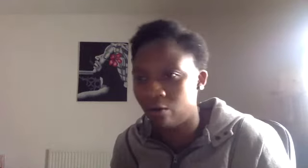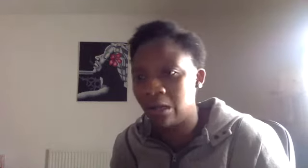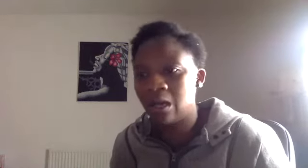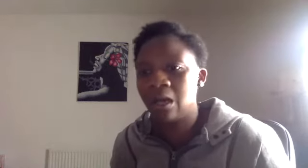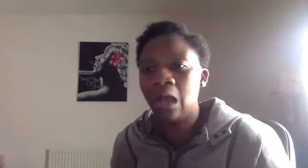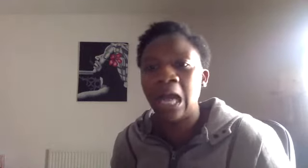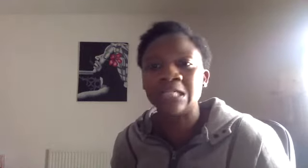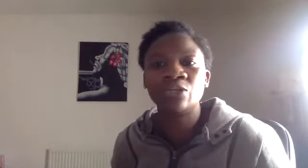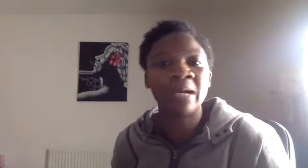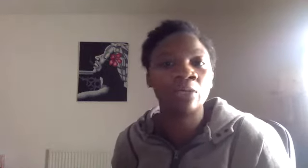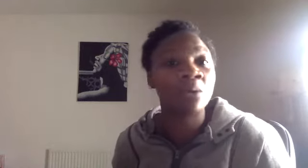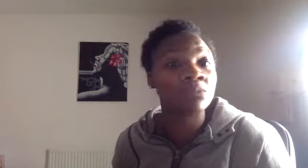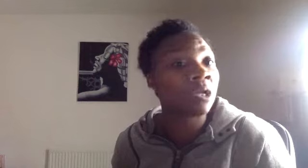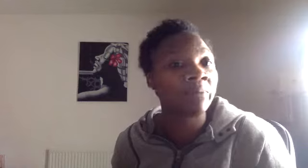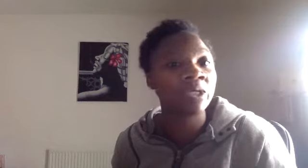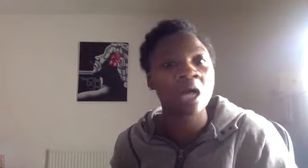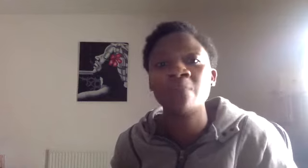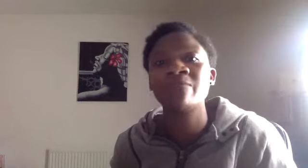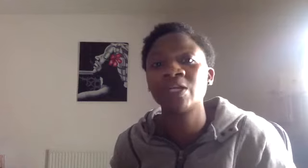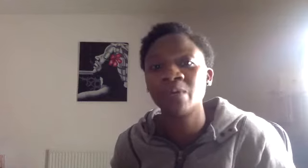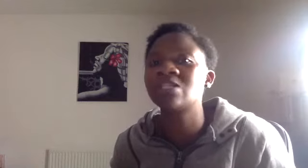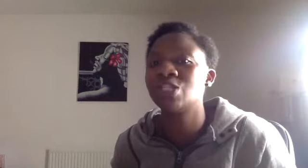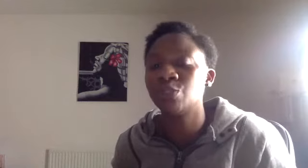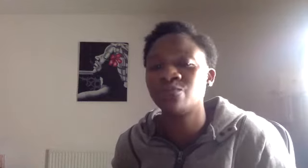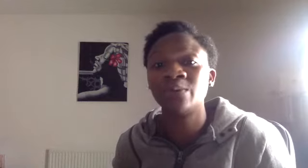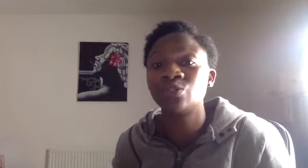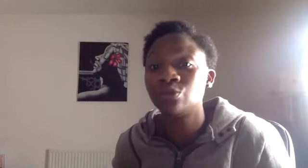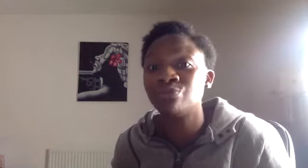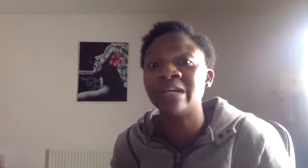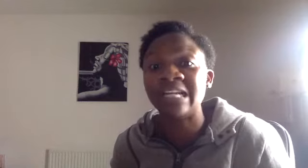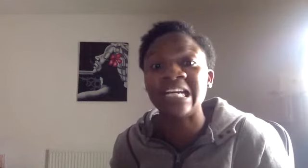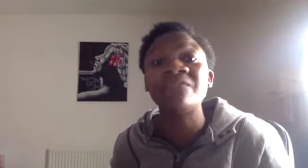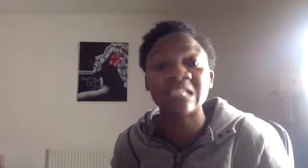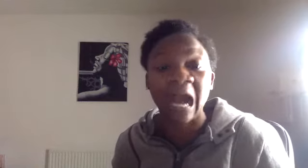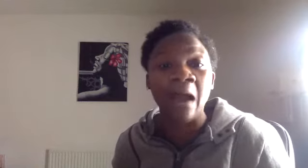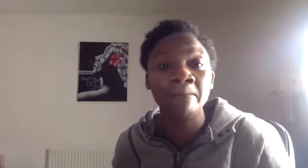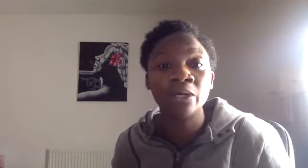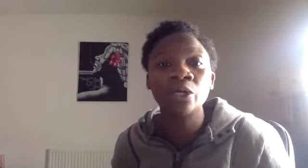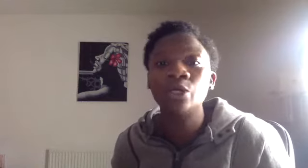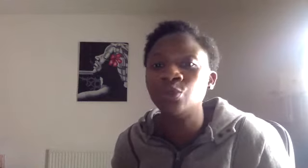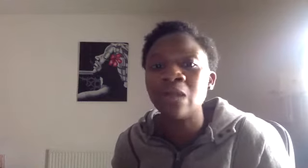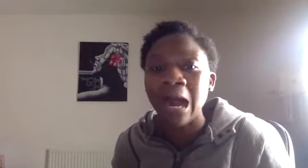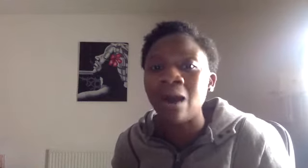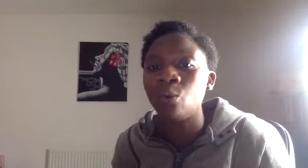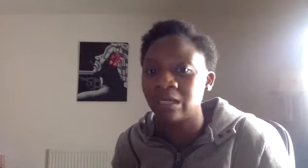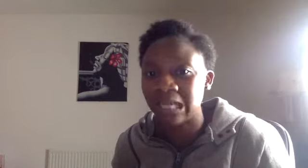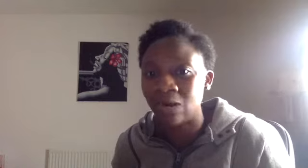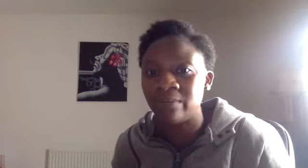and you bet your bottom dollar, because I'm the first person that you've spoken to who really gives a damn. You now want to tell me